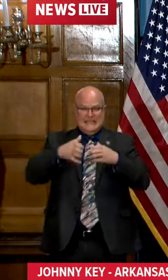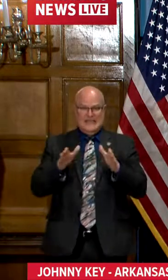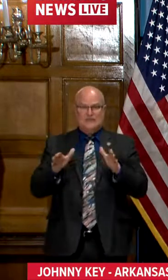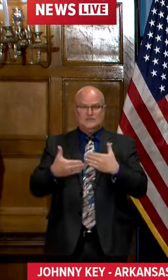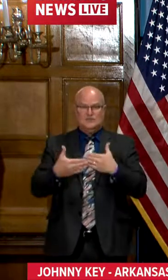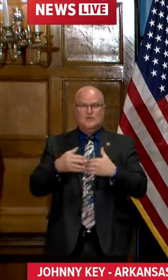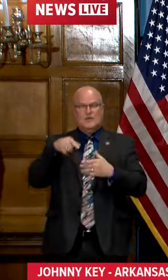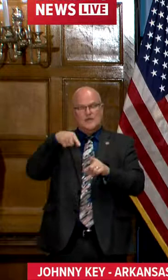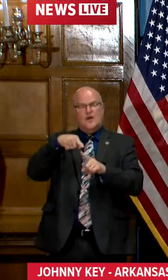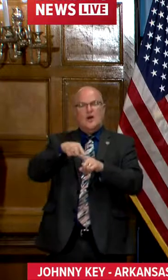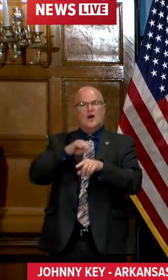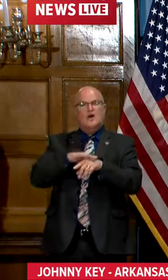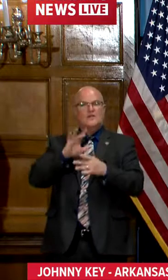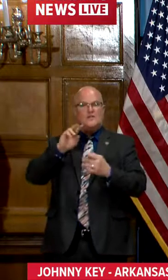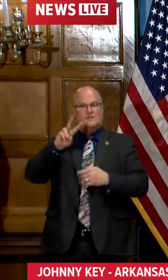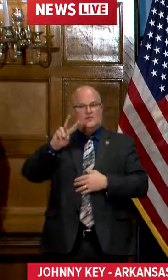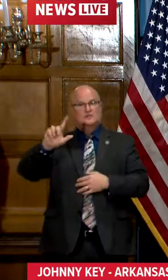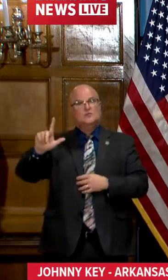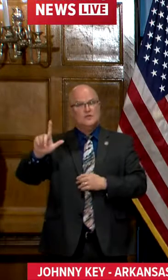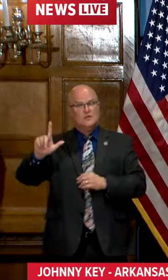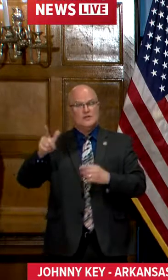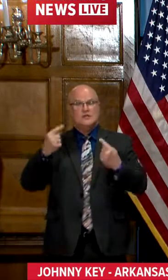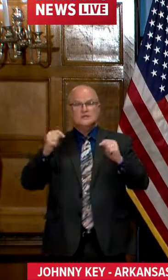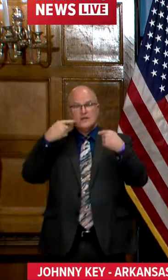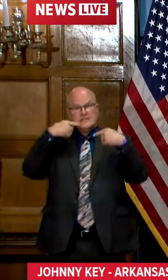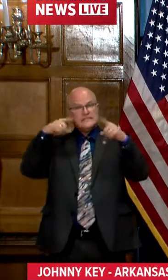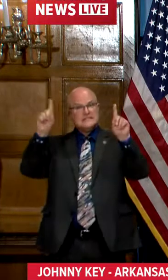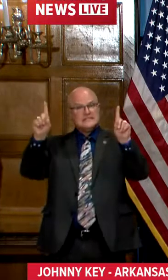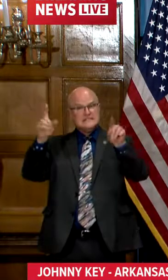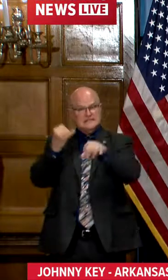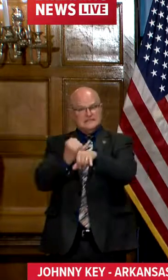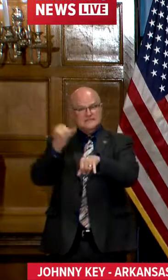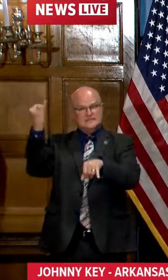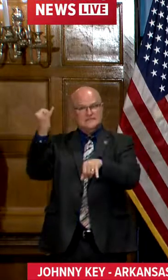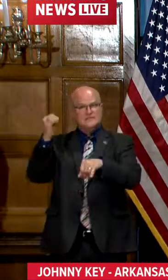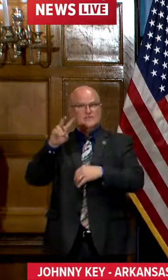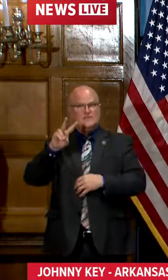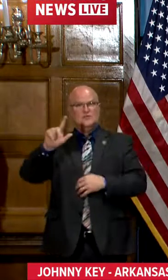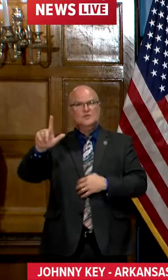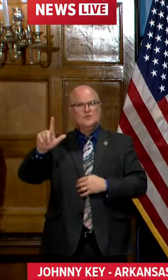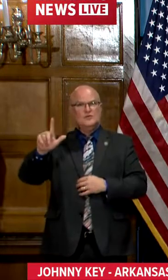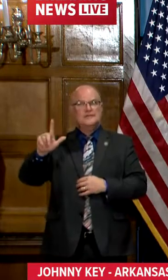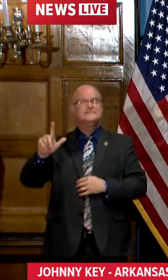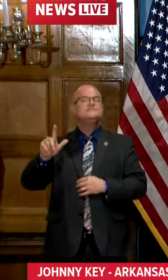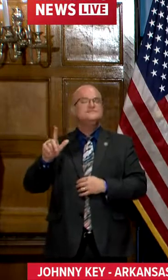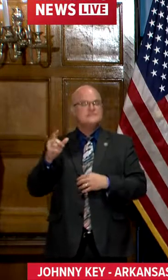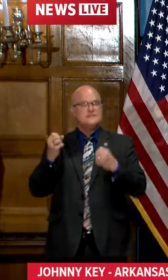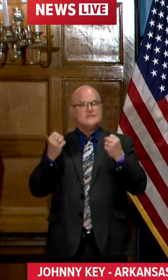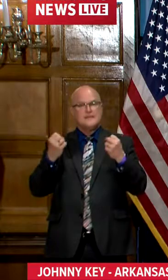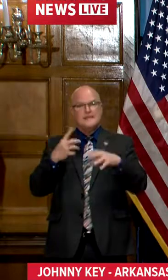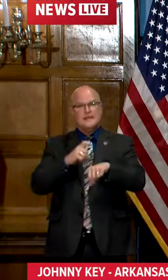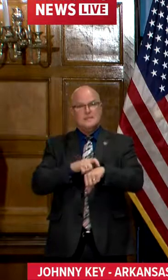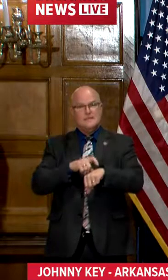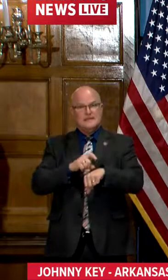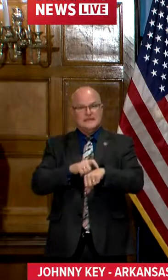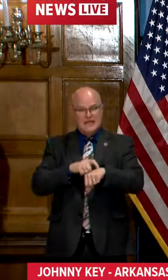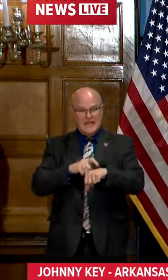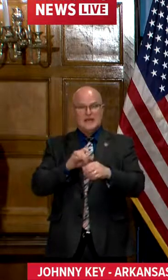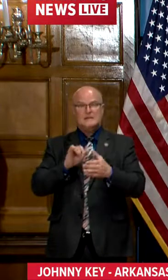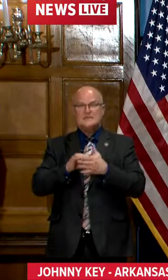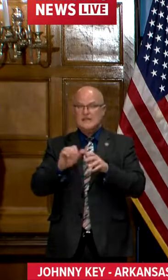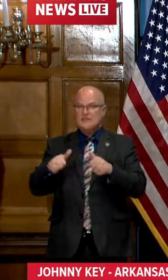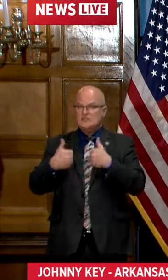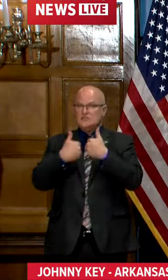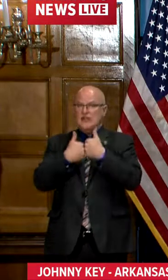to on for on-site instruction that are trying to succeed in remote learning and in many cases uh the the